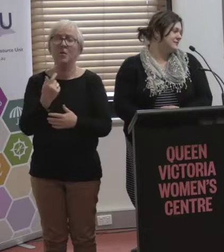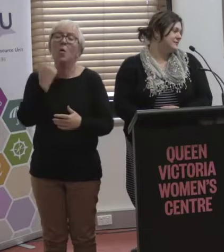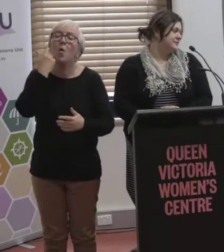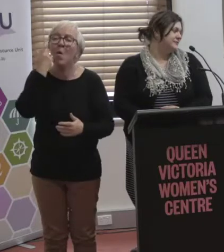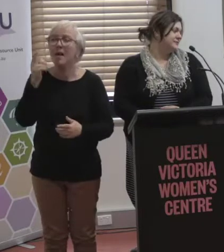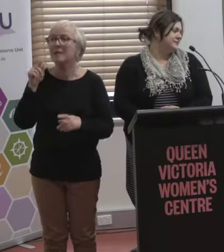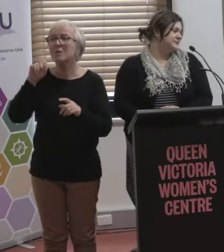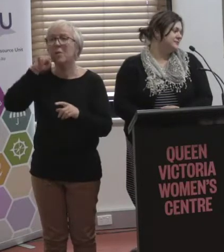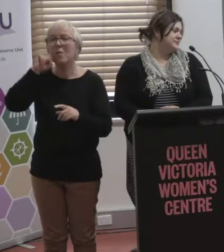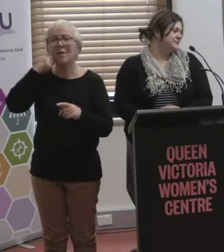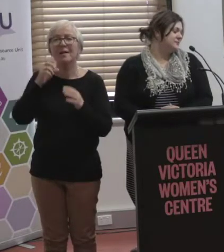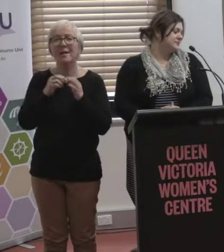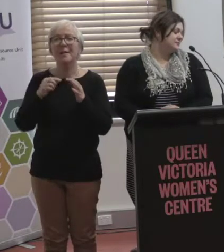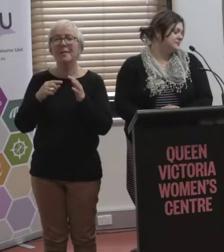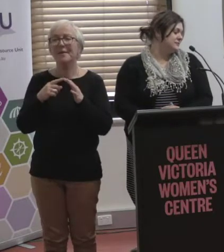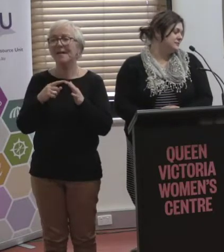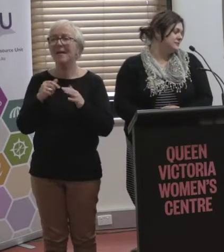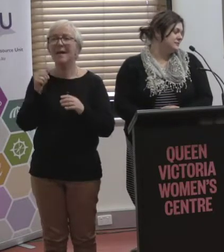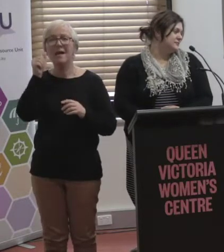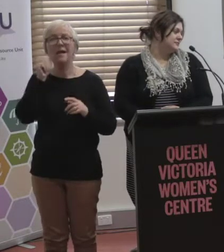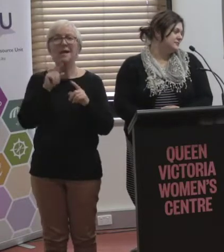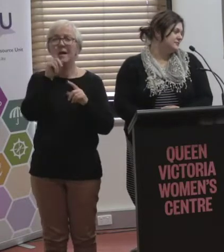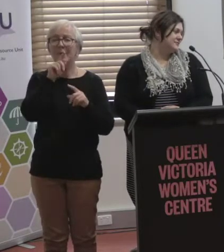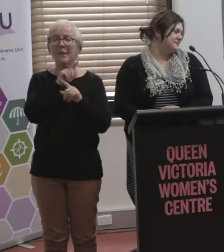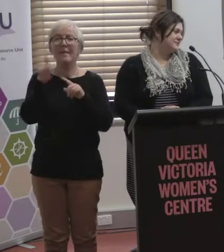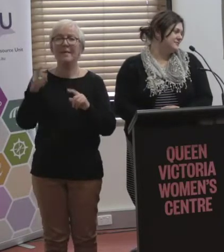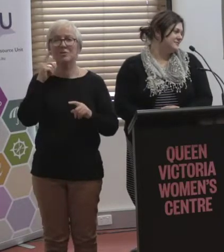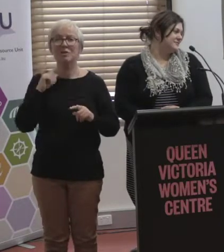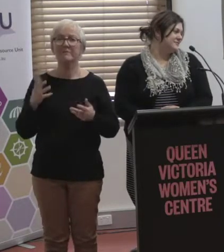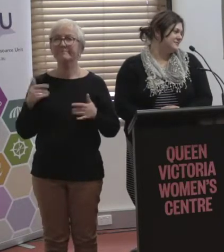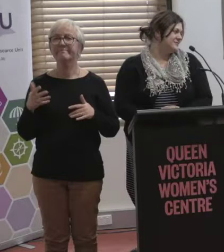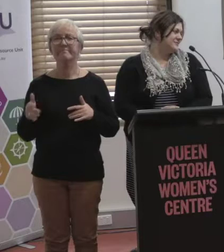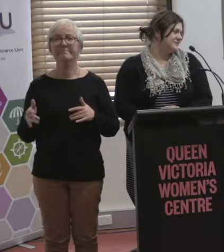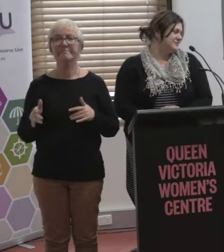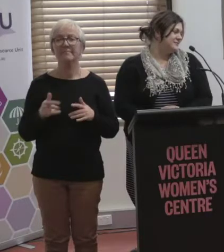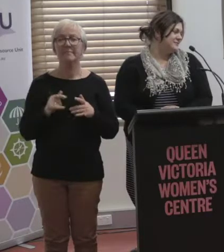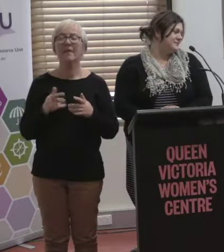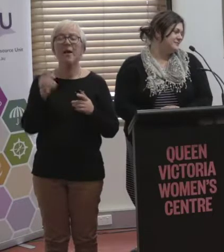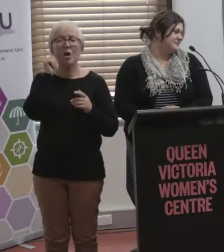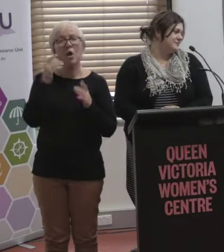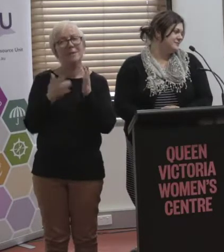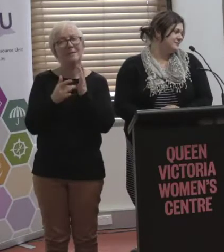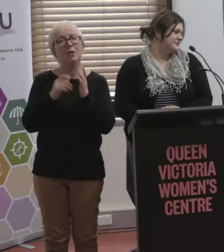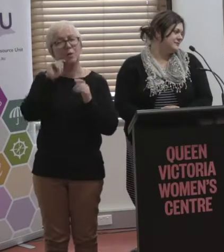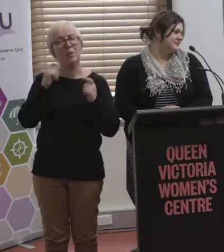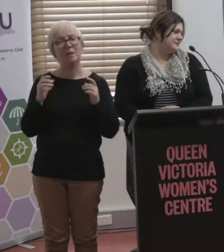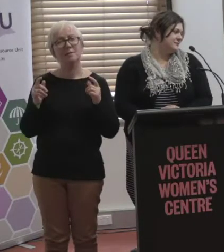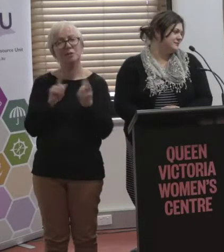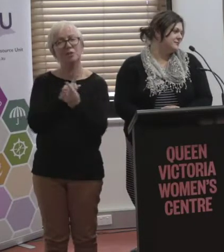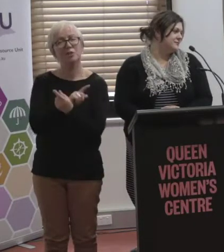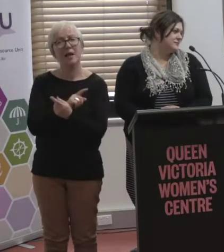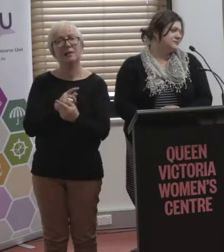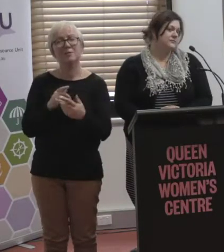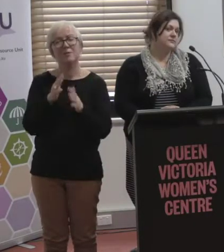who will want to try to push the envelope. But one thing is for sure that as technology changes, so does the ability to catch up people.